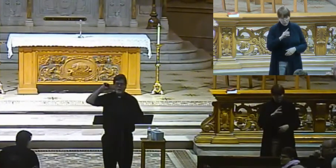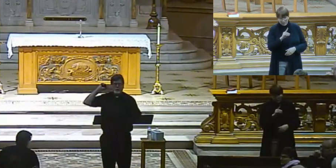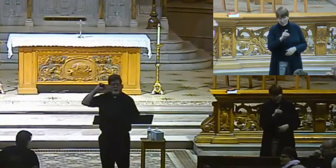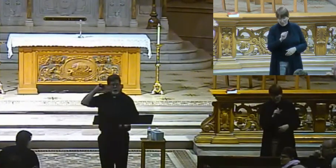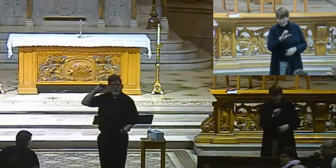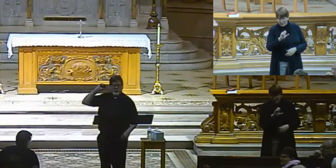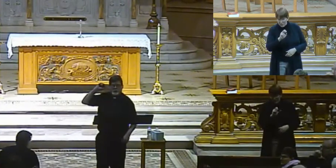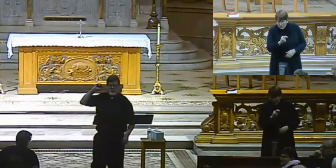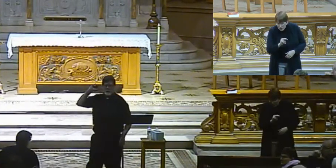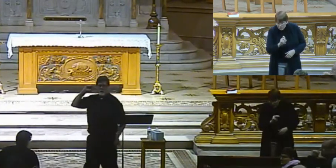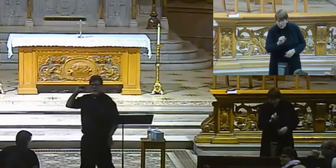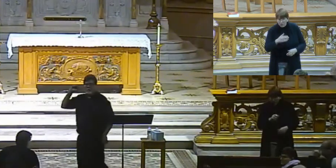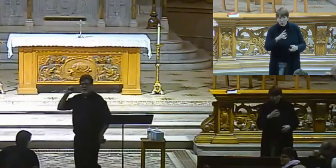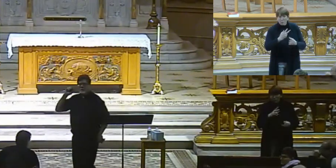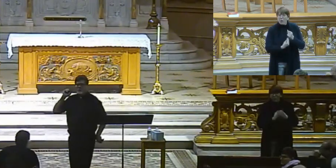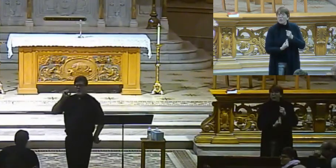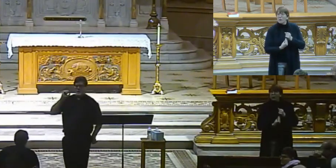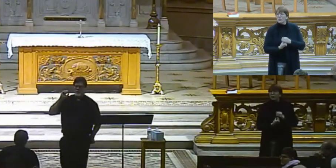With what now?